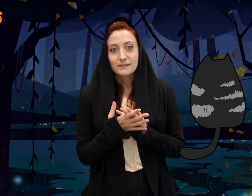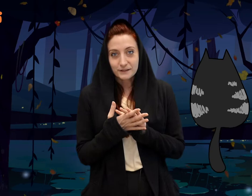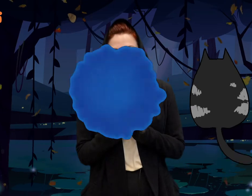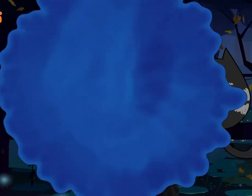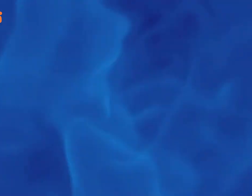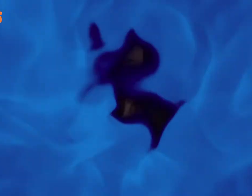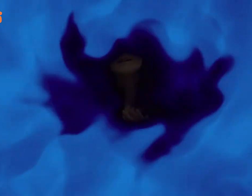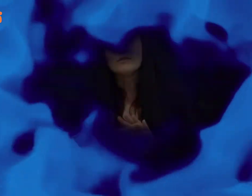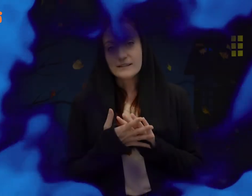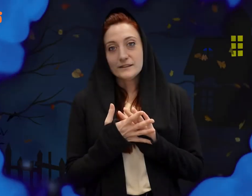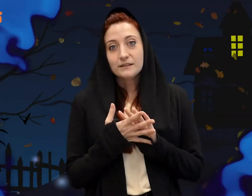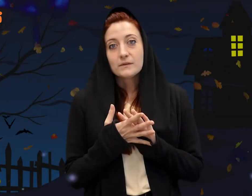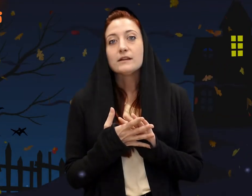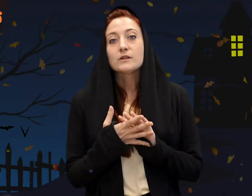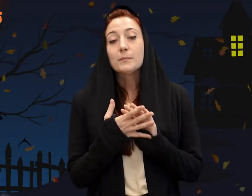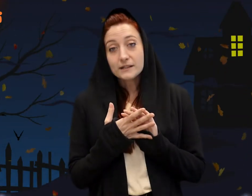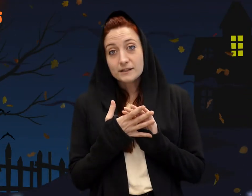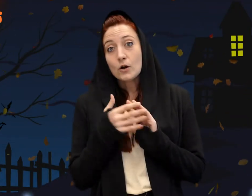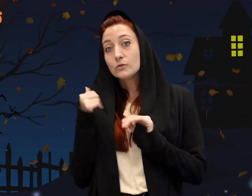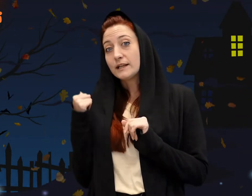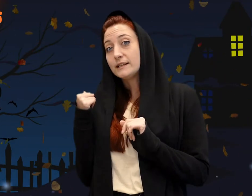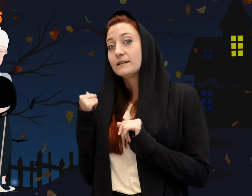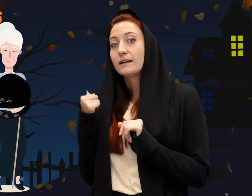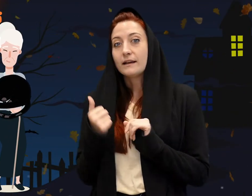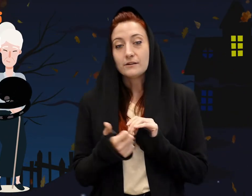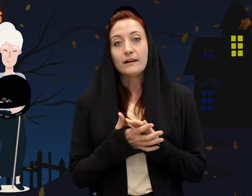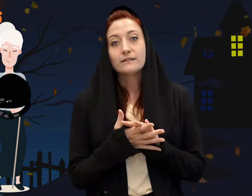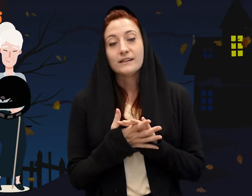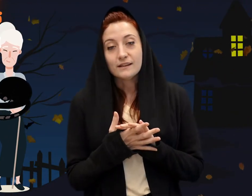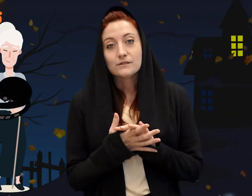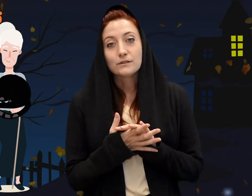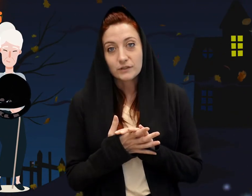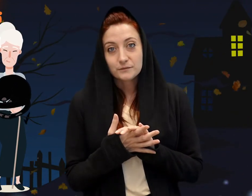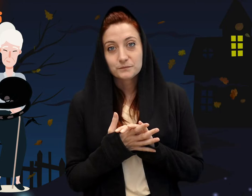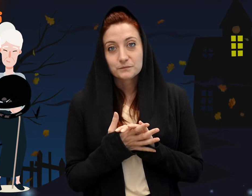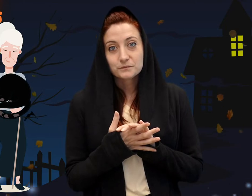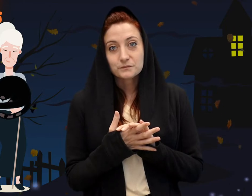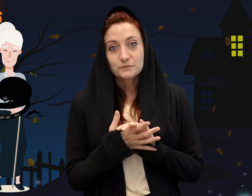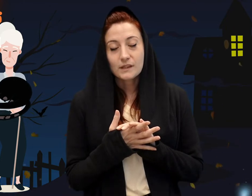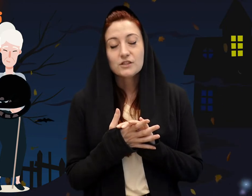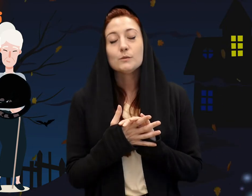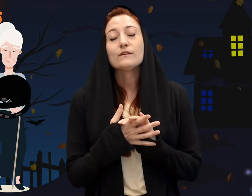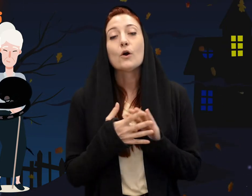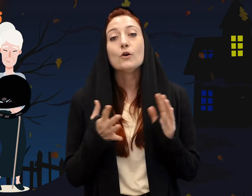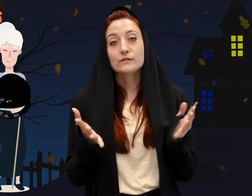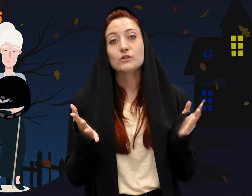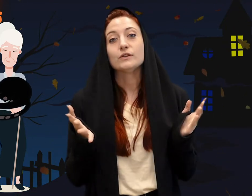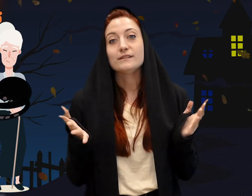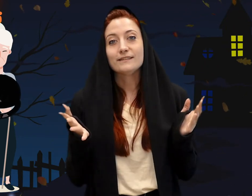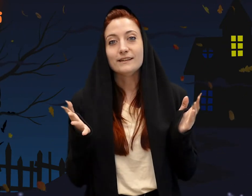still there. They rescued it and took it back to the old lady at her house at the end of the street. She was overjoyed to see